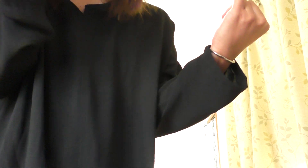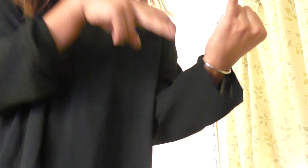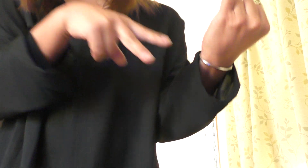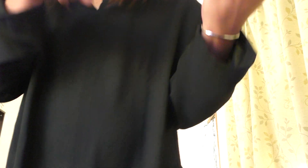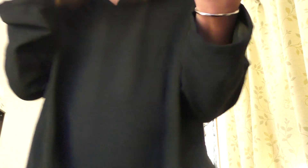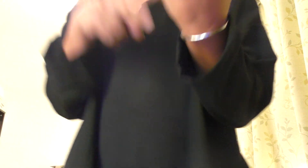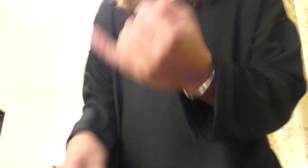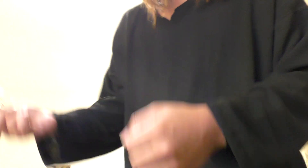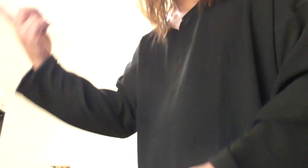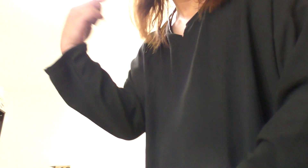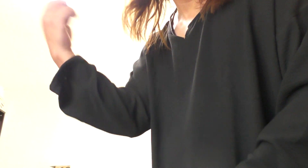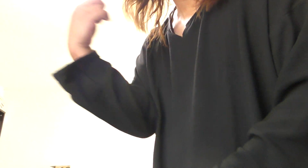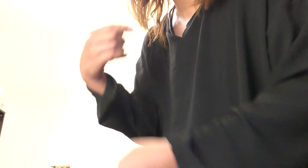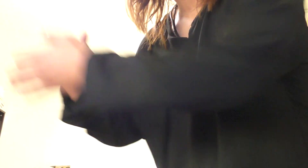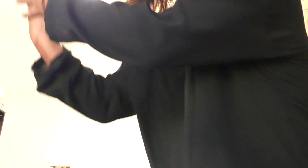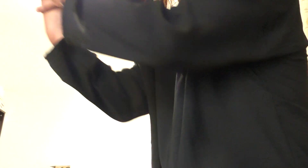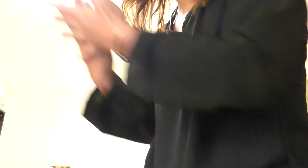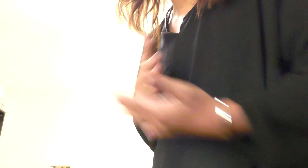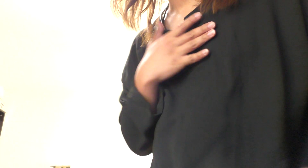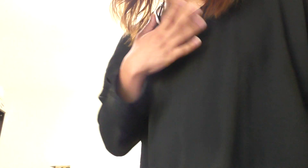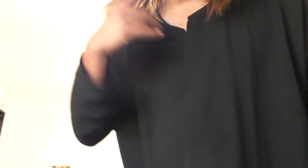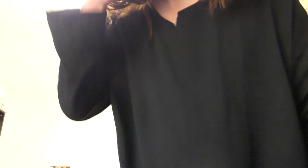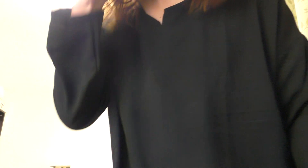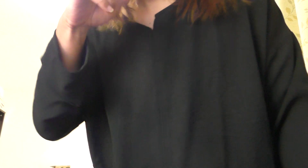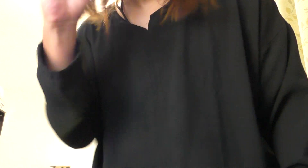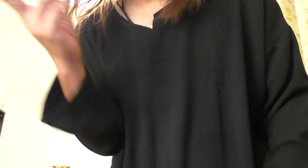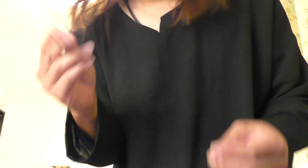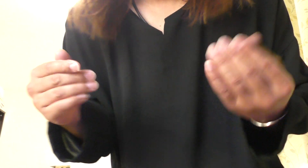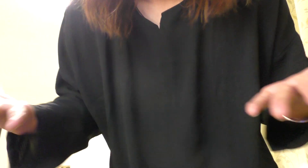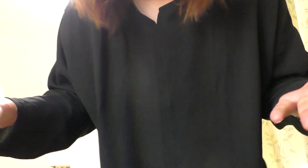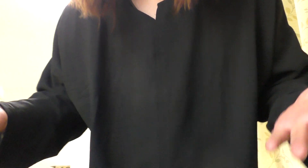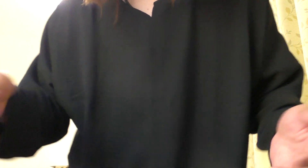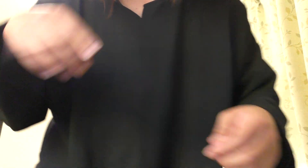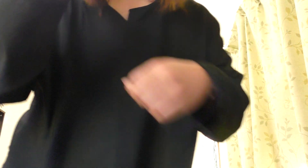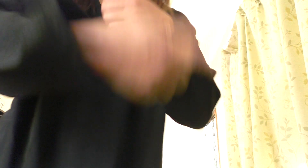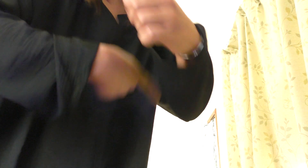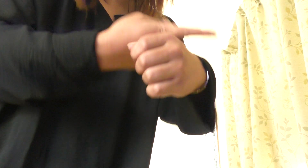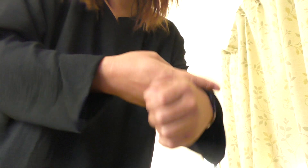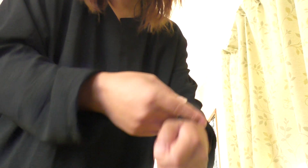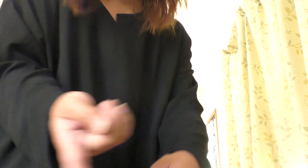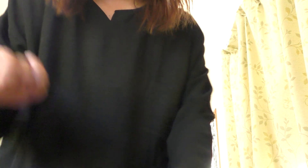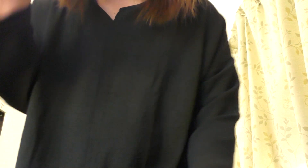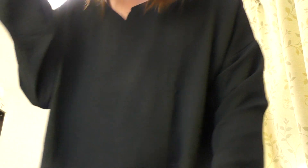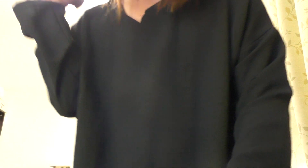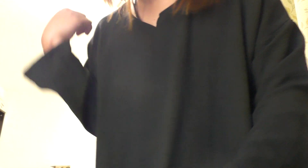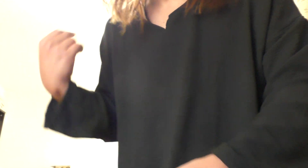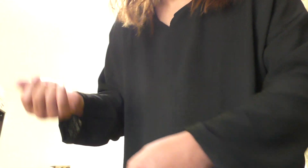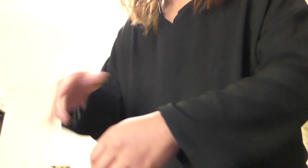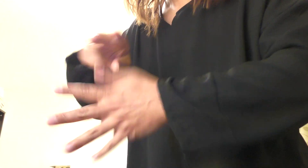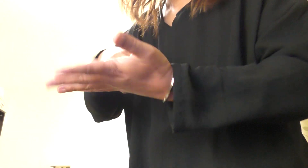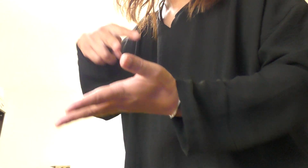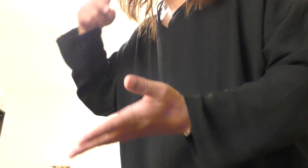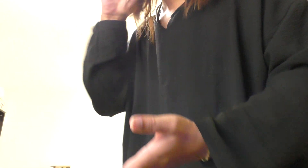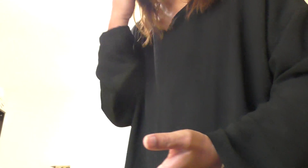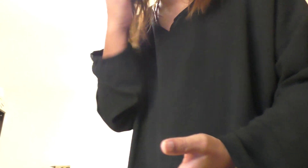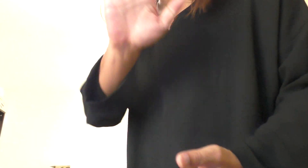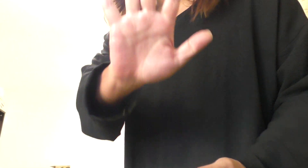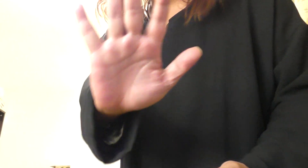eye Tell me baby, do you recognize me? Well, it's been a year, it doesn't surprise